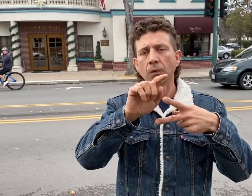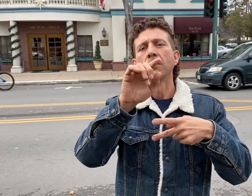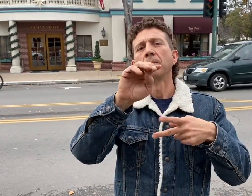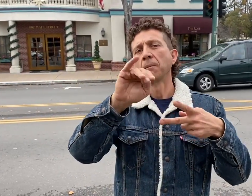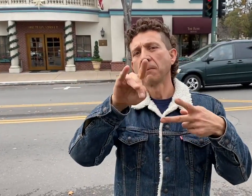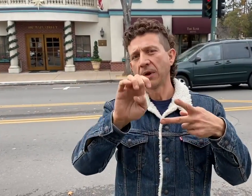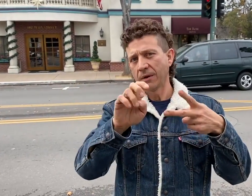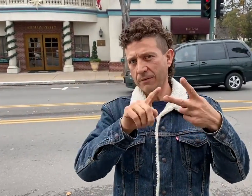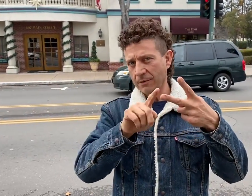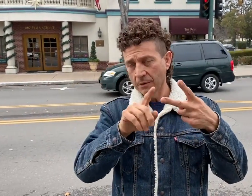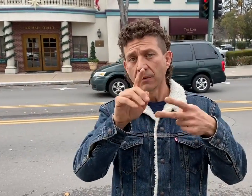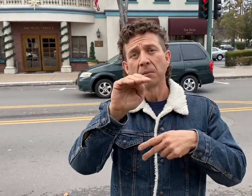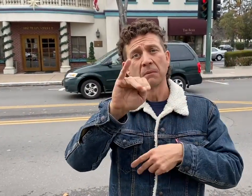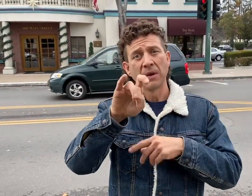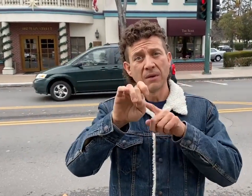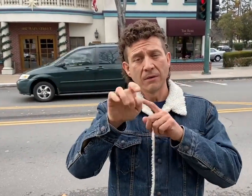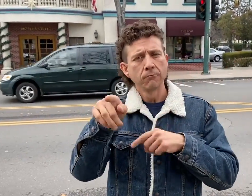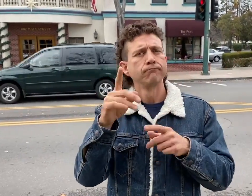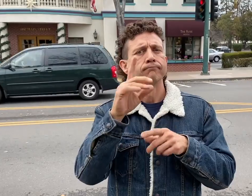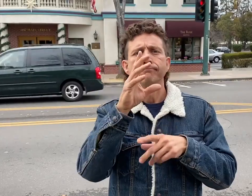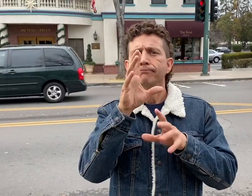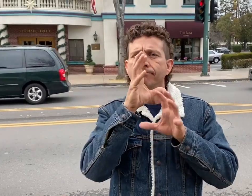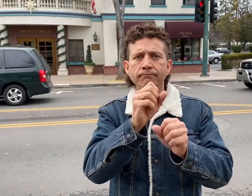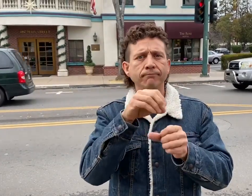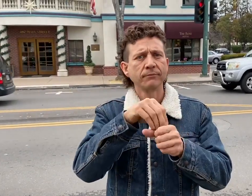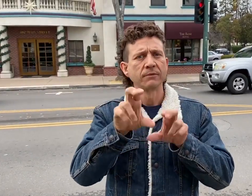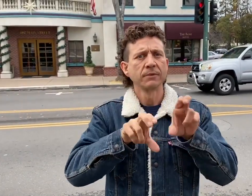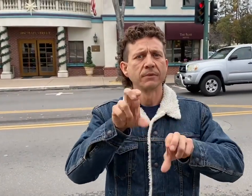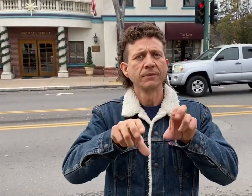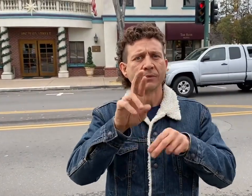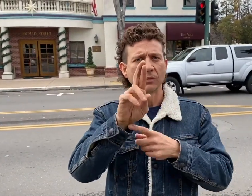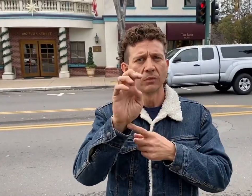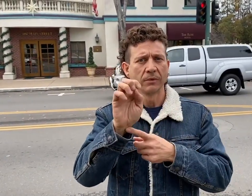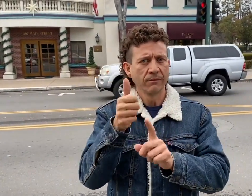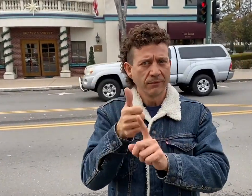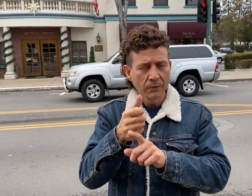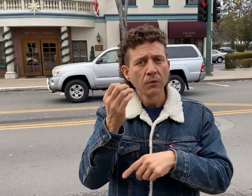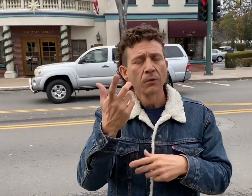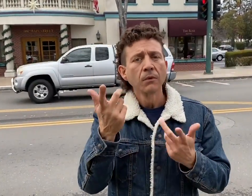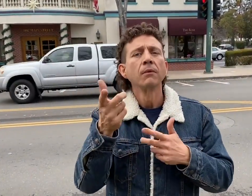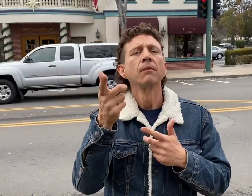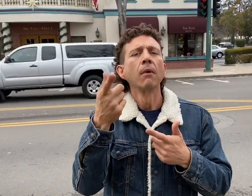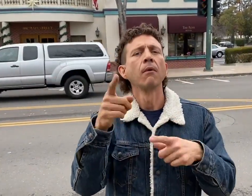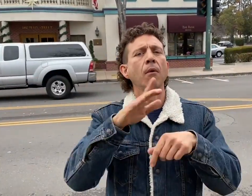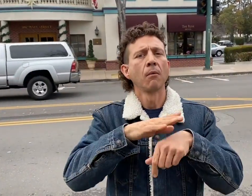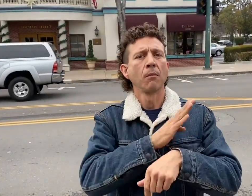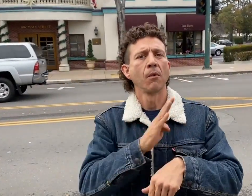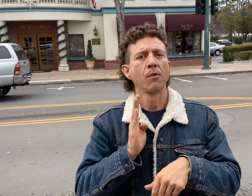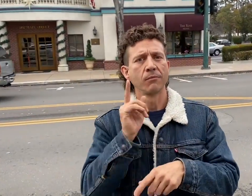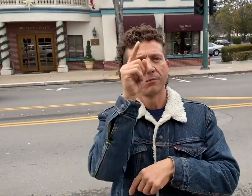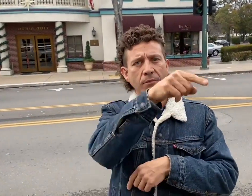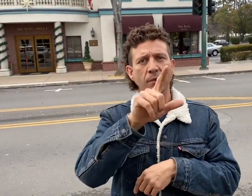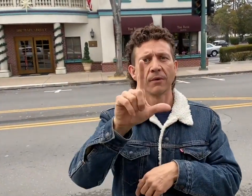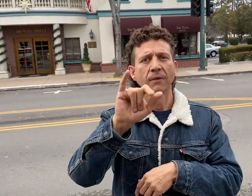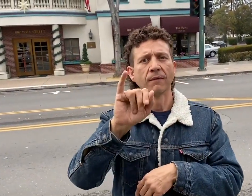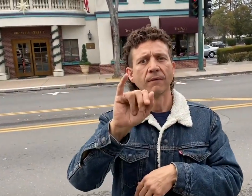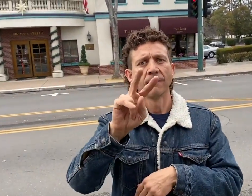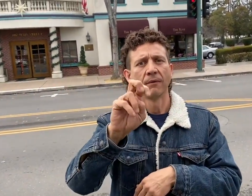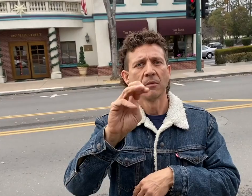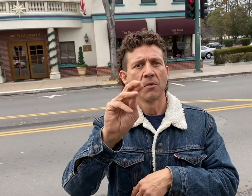Mike was always drawn to invest in real estate. He served on a board in Livermore whose purpose was finding